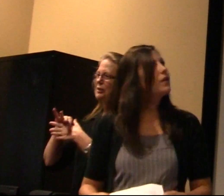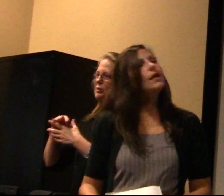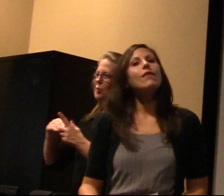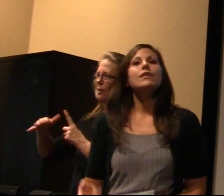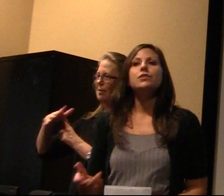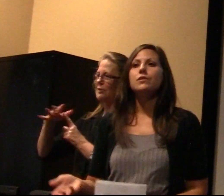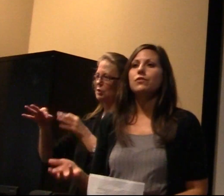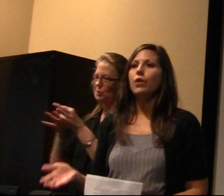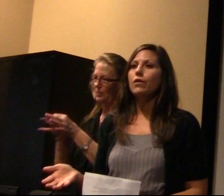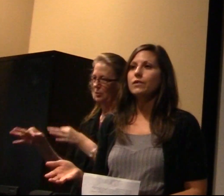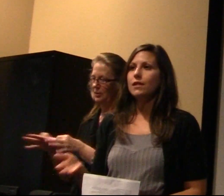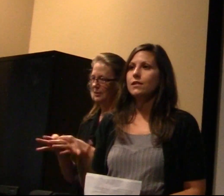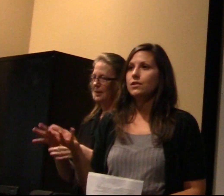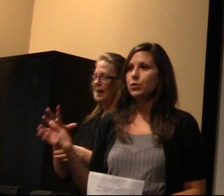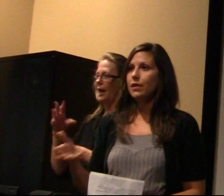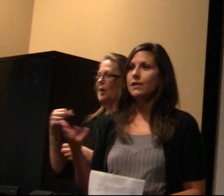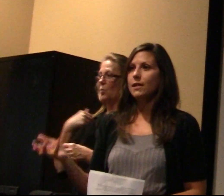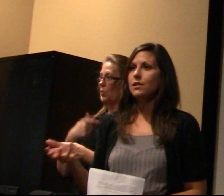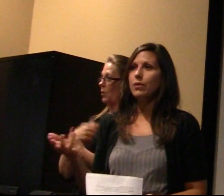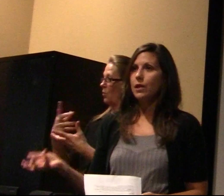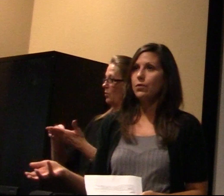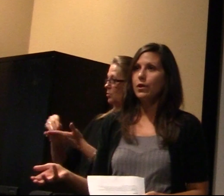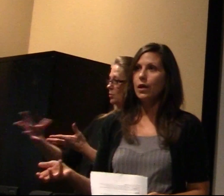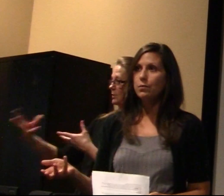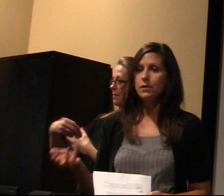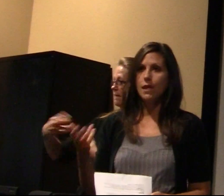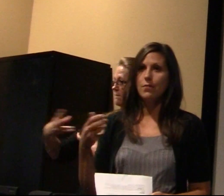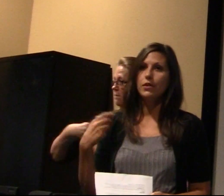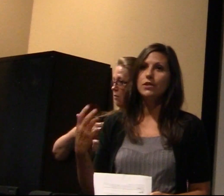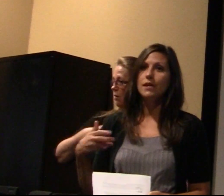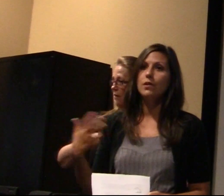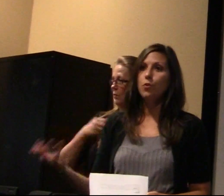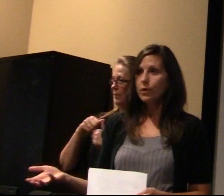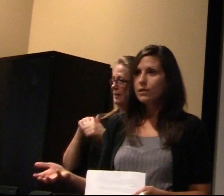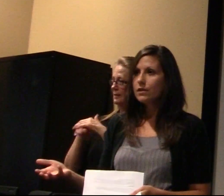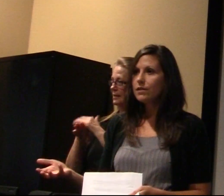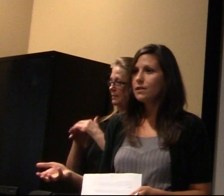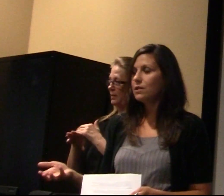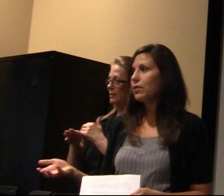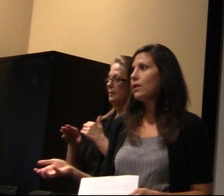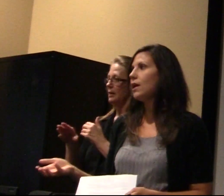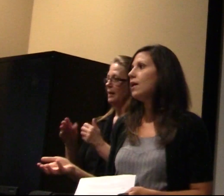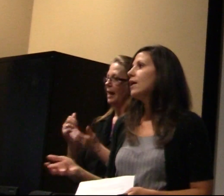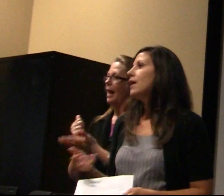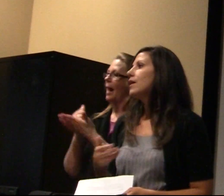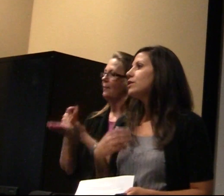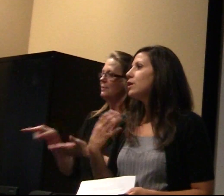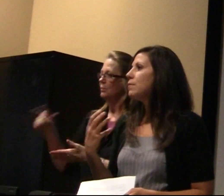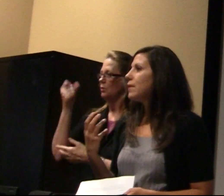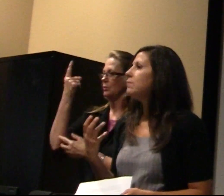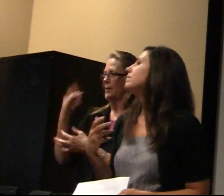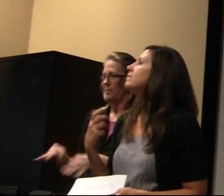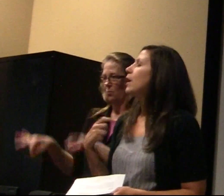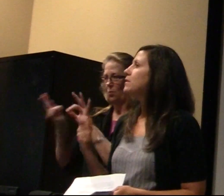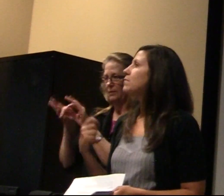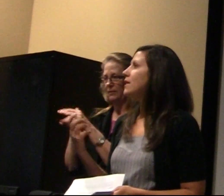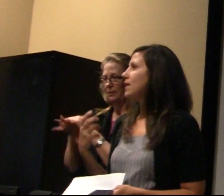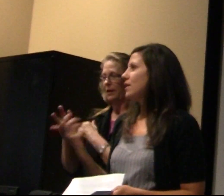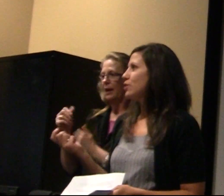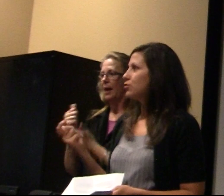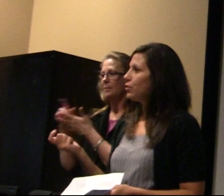We feel that having students involved in doing the accessibility work helps them understand the importance of accessibility, and also helps them